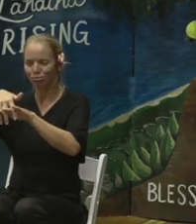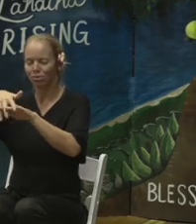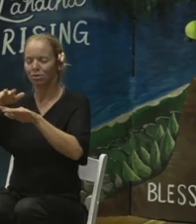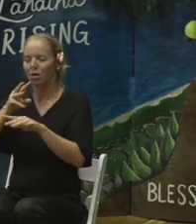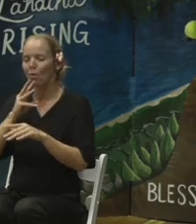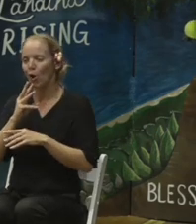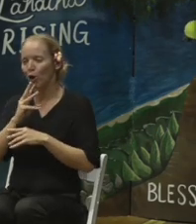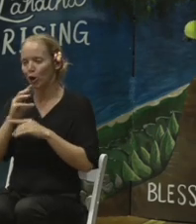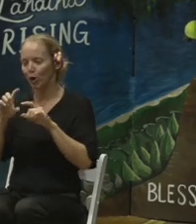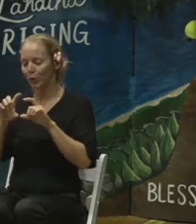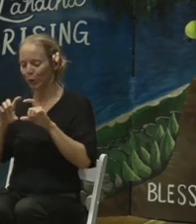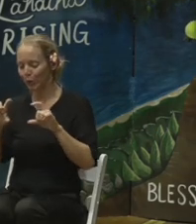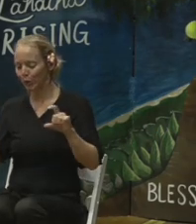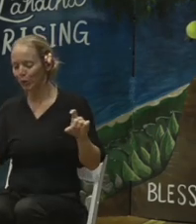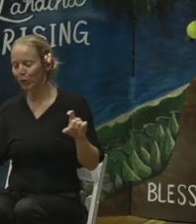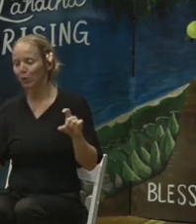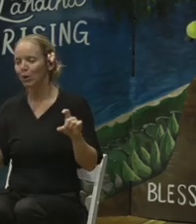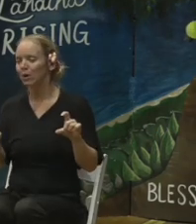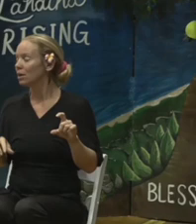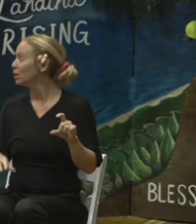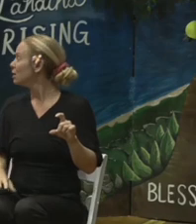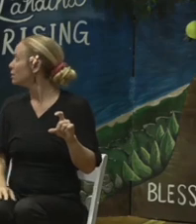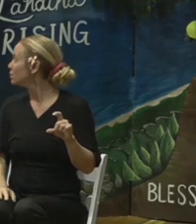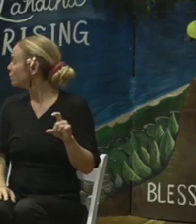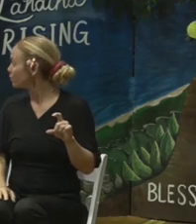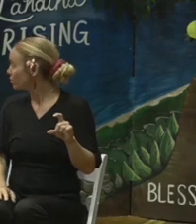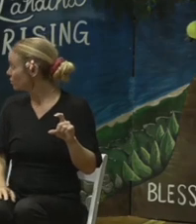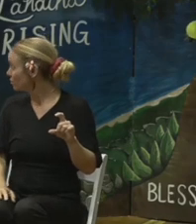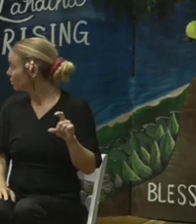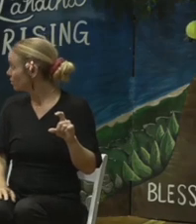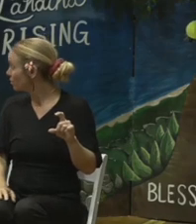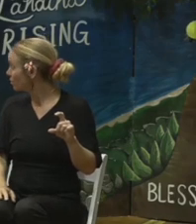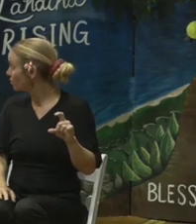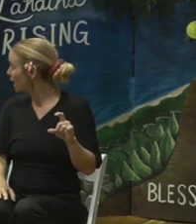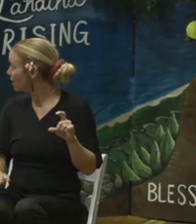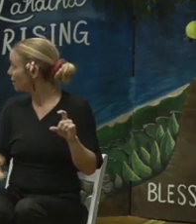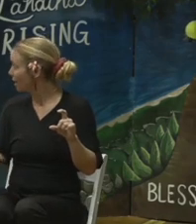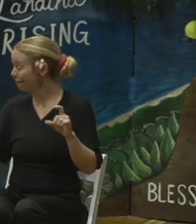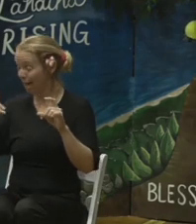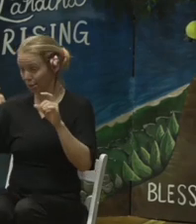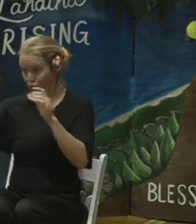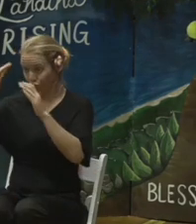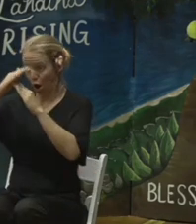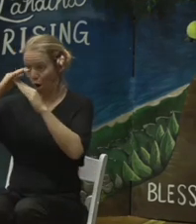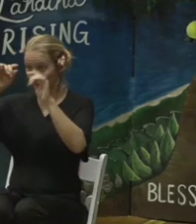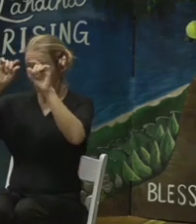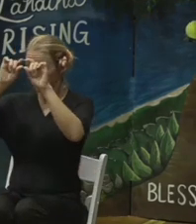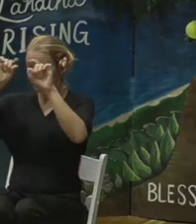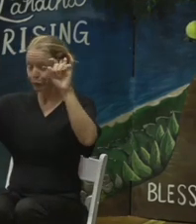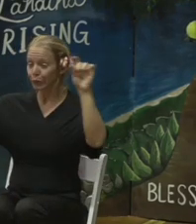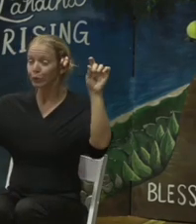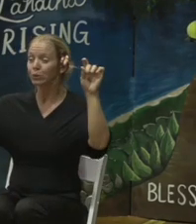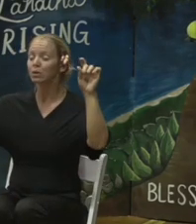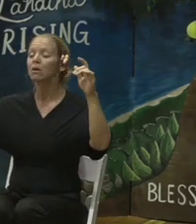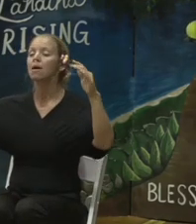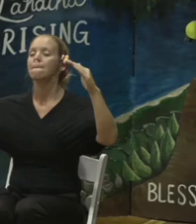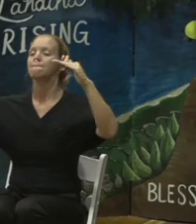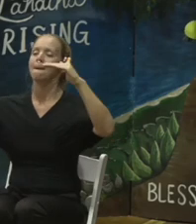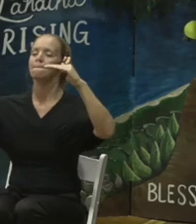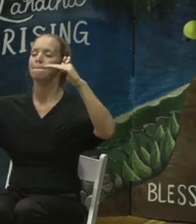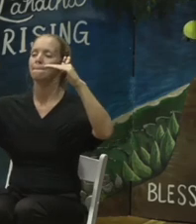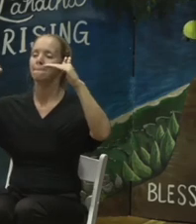of a final cover composite liner, which is a liner designed to be impermeable.